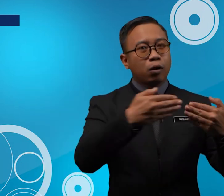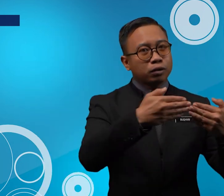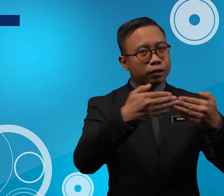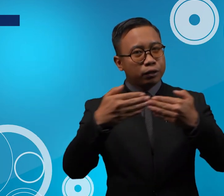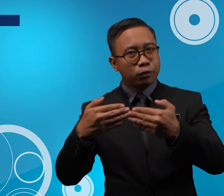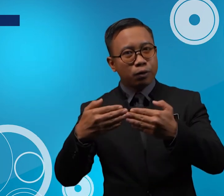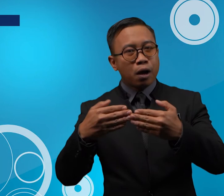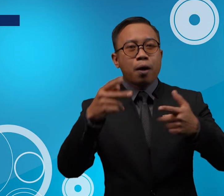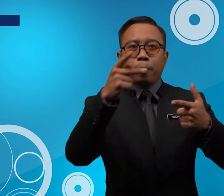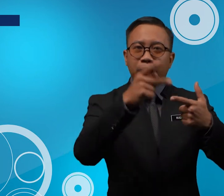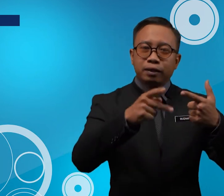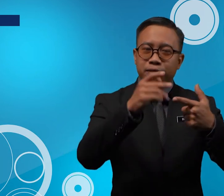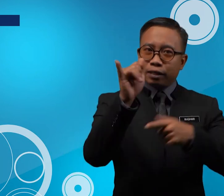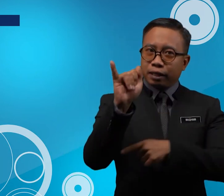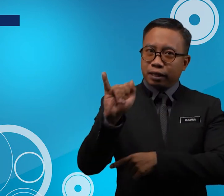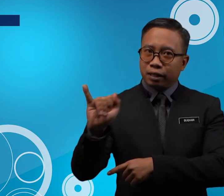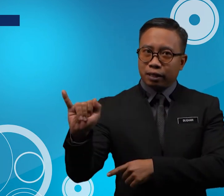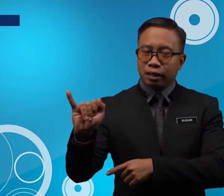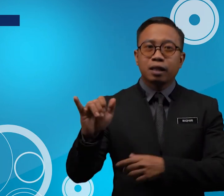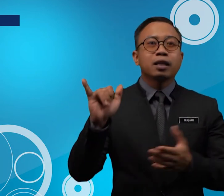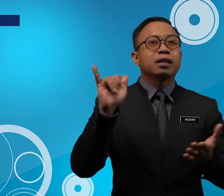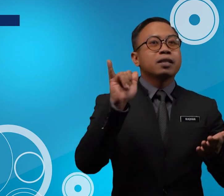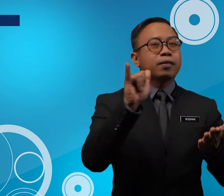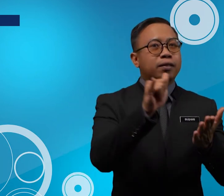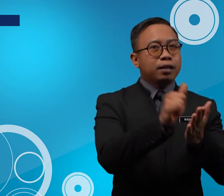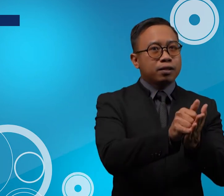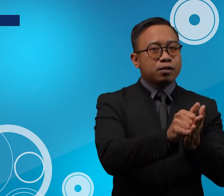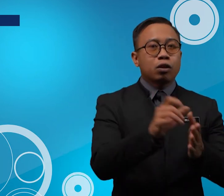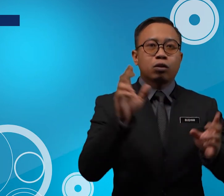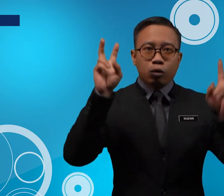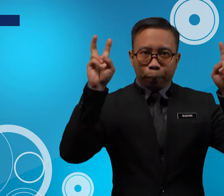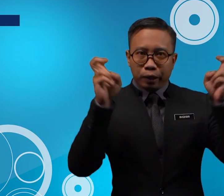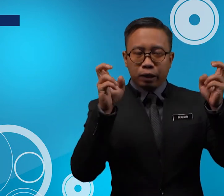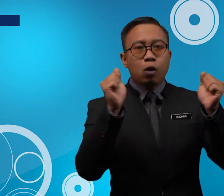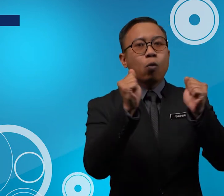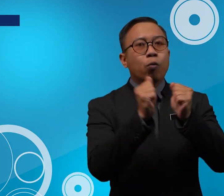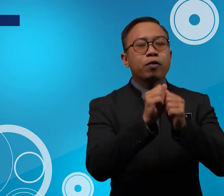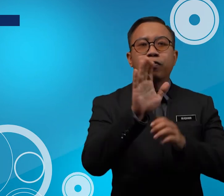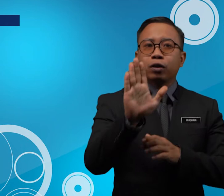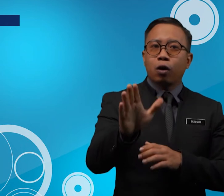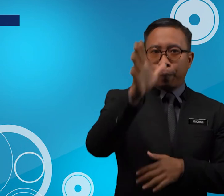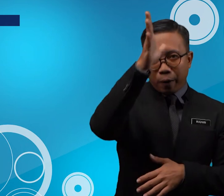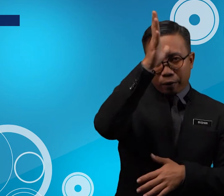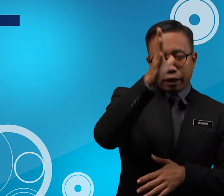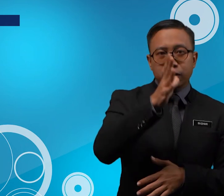Continue Practicing This Topic With Your Parents